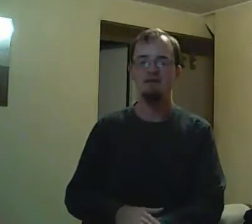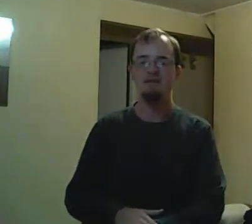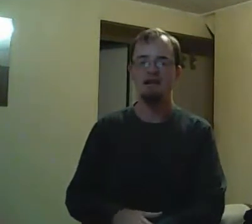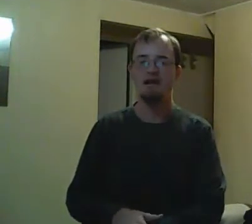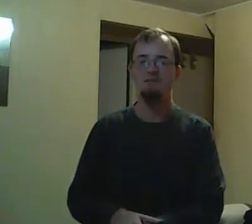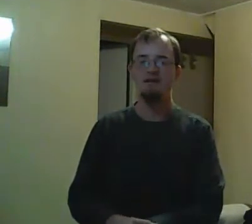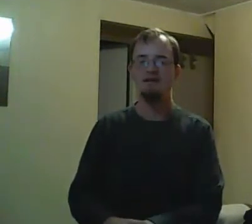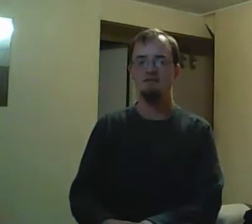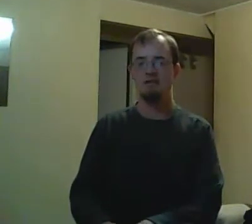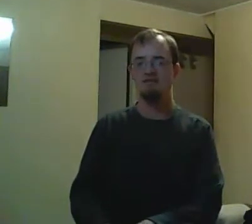the hospital.